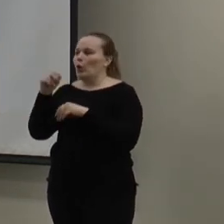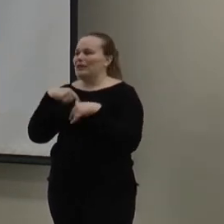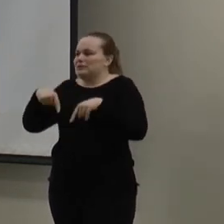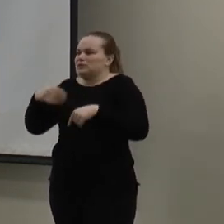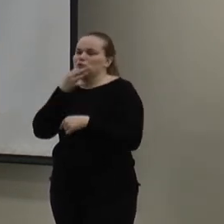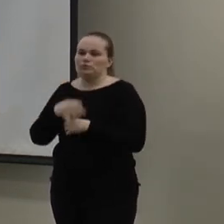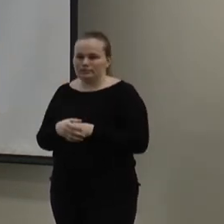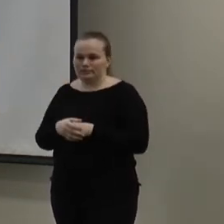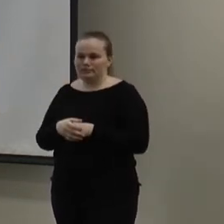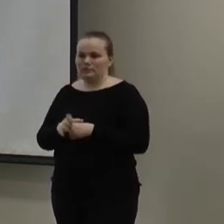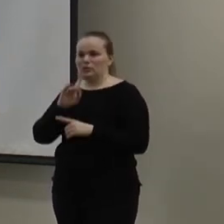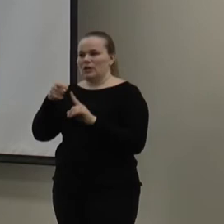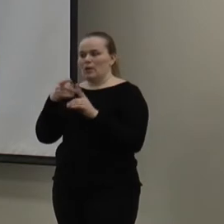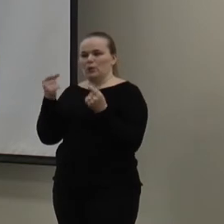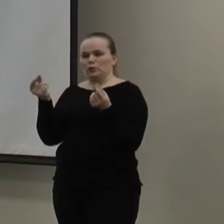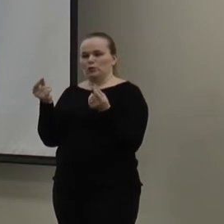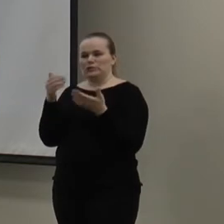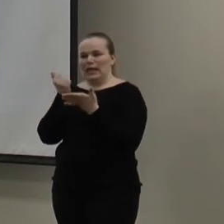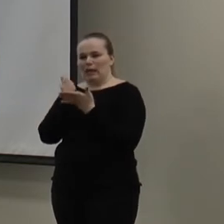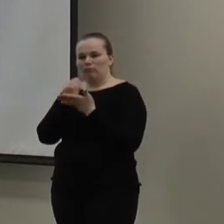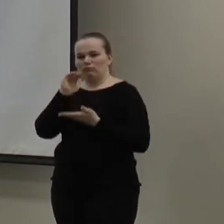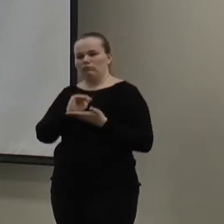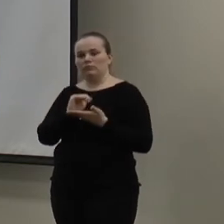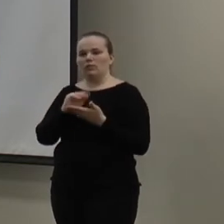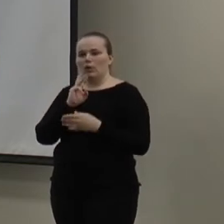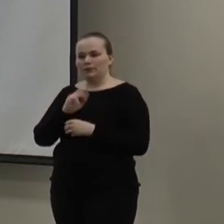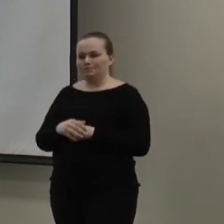lifetime. So, let's talk about what we can do to kind of conserve water.